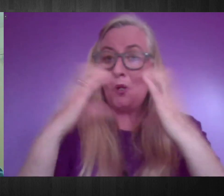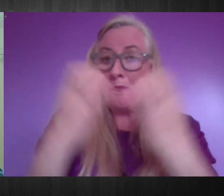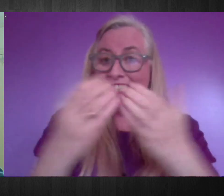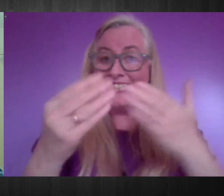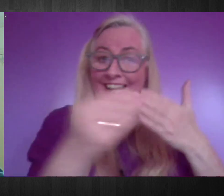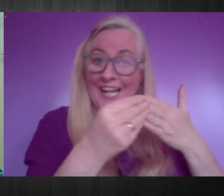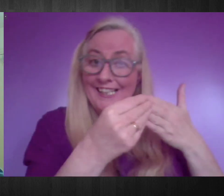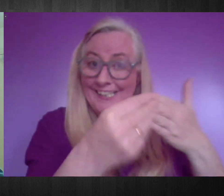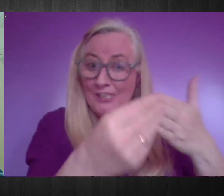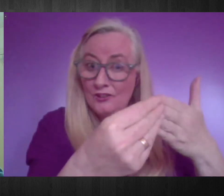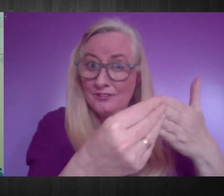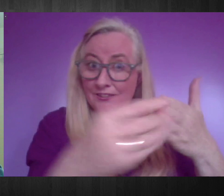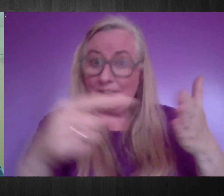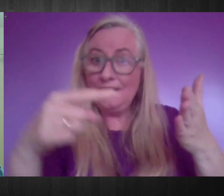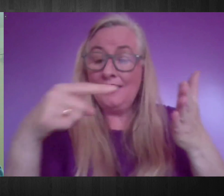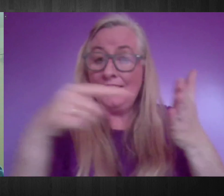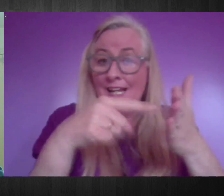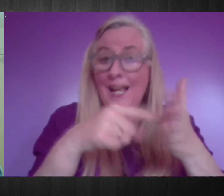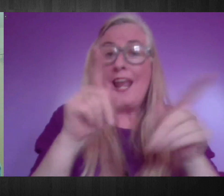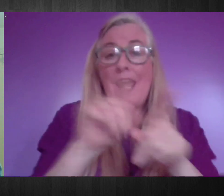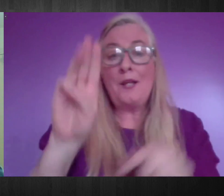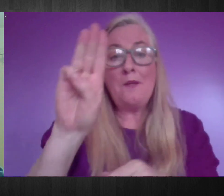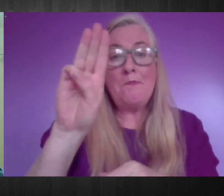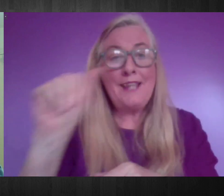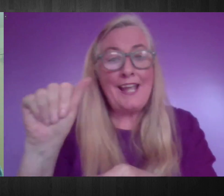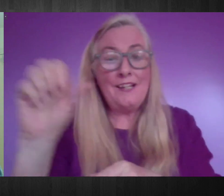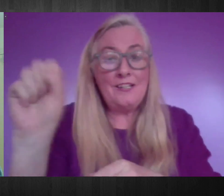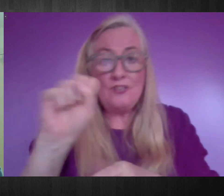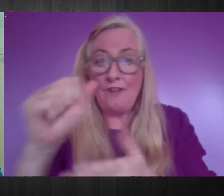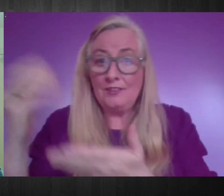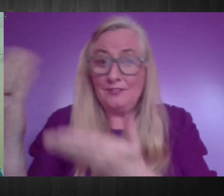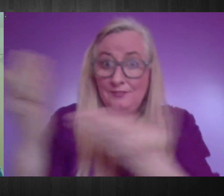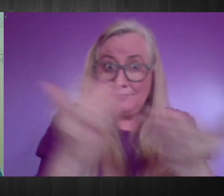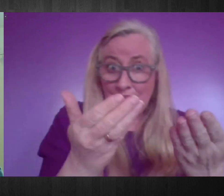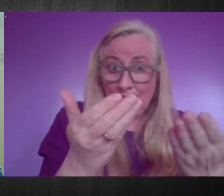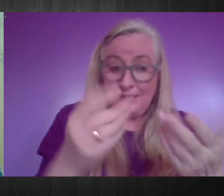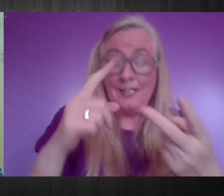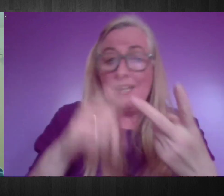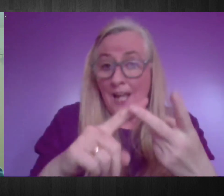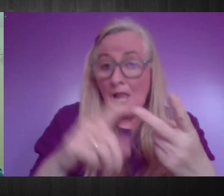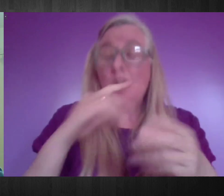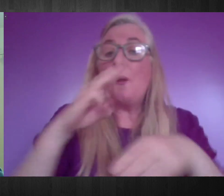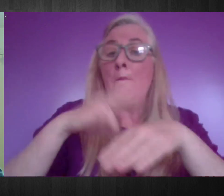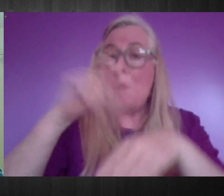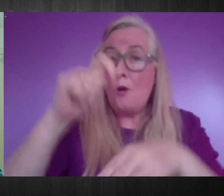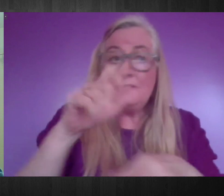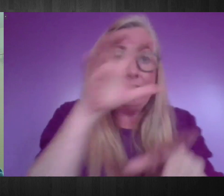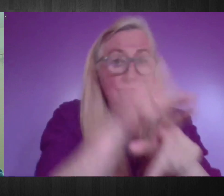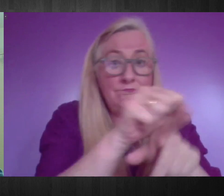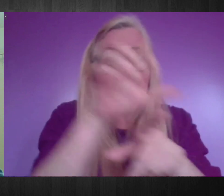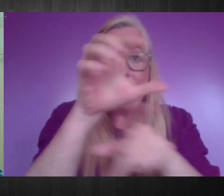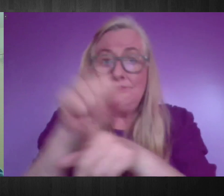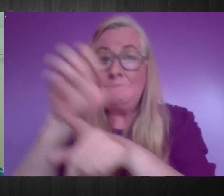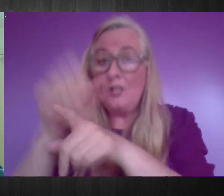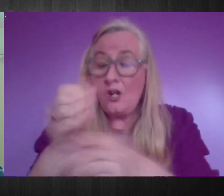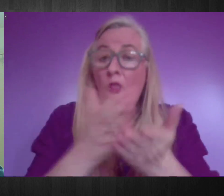people who use a personal assistance service. some of the issues identified with them online, within that online community that